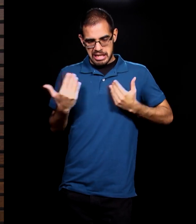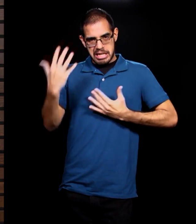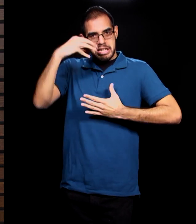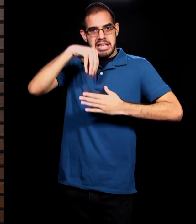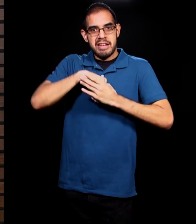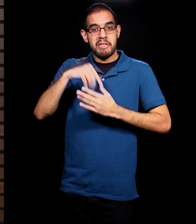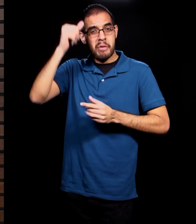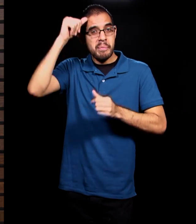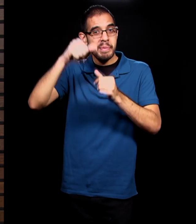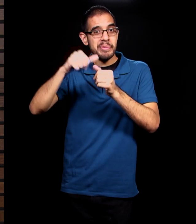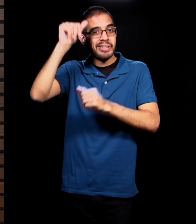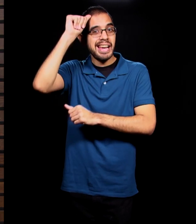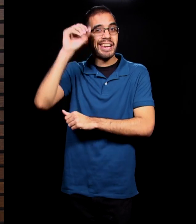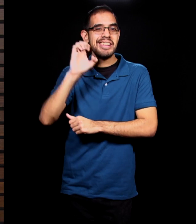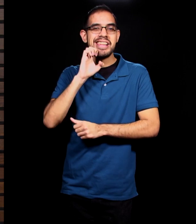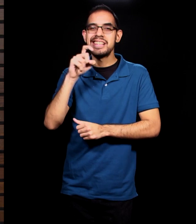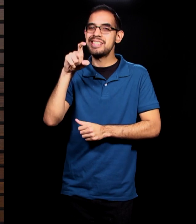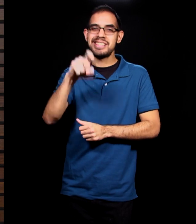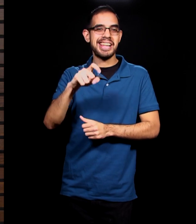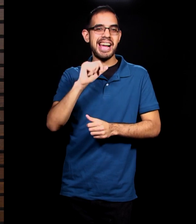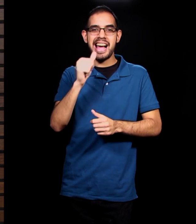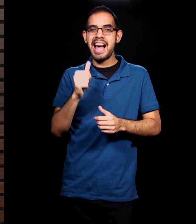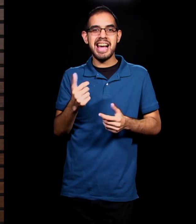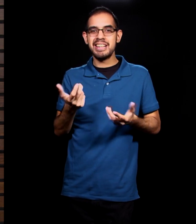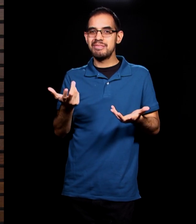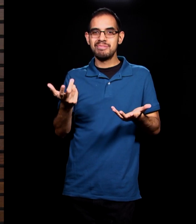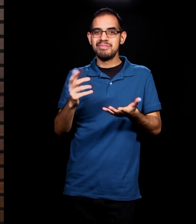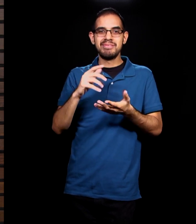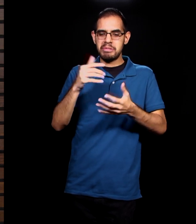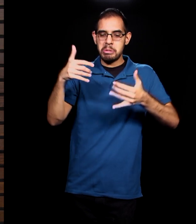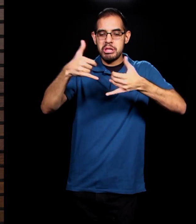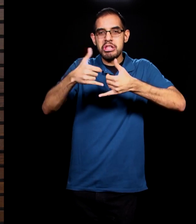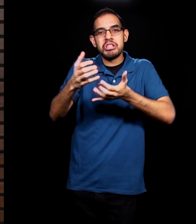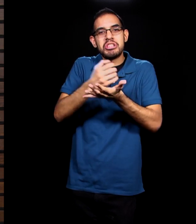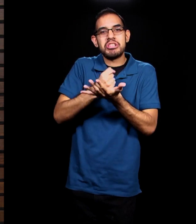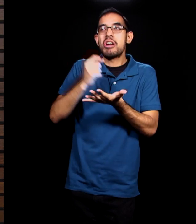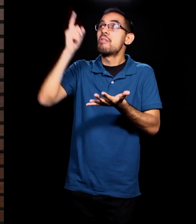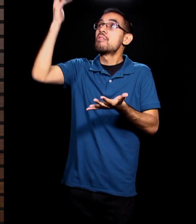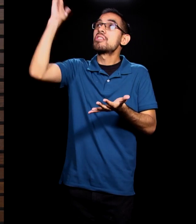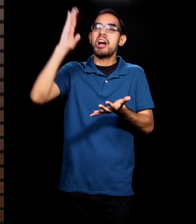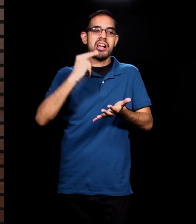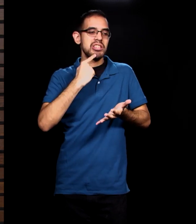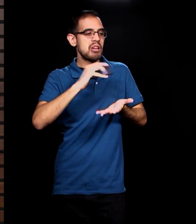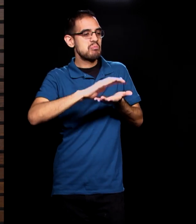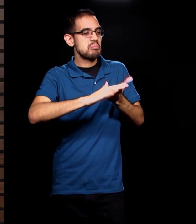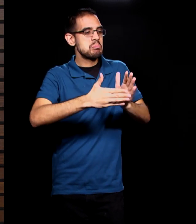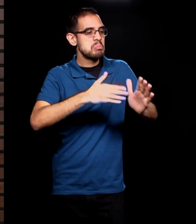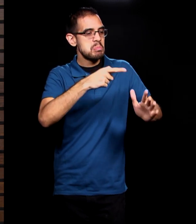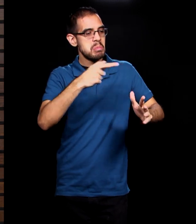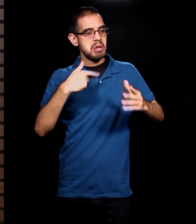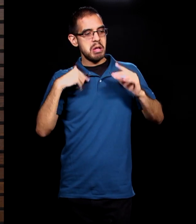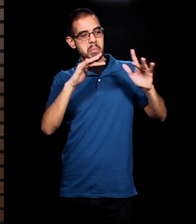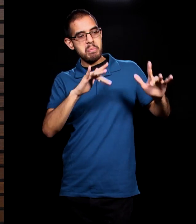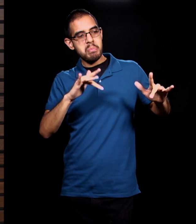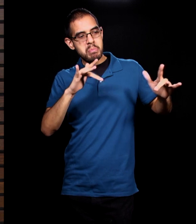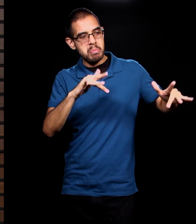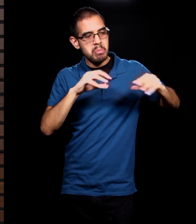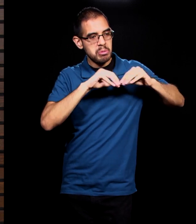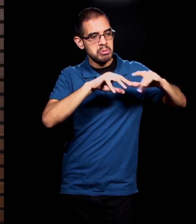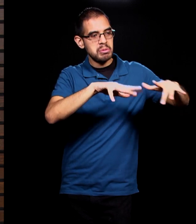didn't deserve for God to ask them where they were. They didn't deserve the grace that he gave them in sparing their life, just like we don't deserve the hope